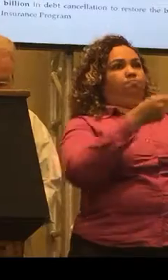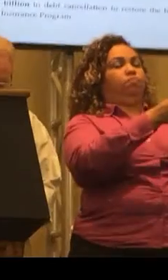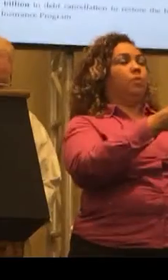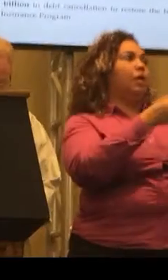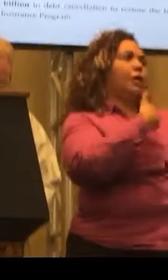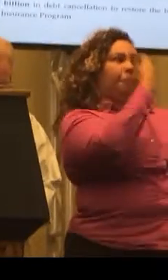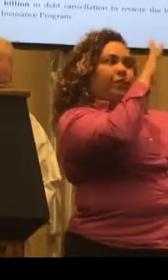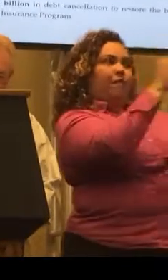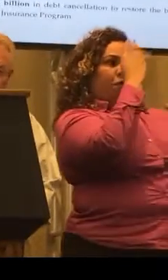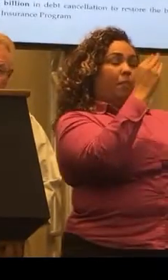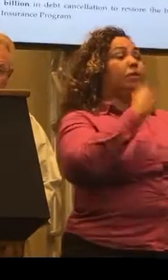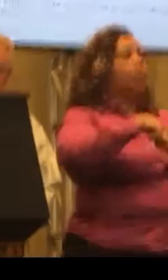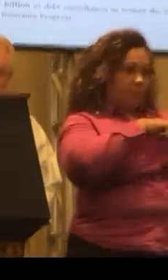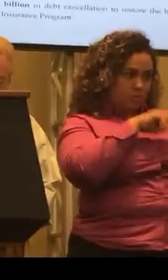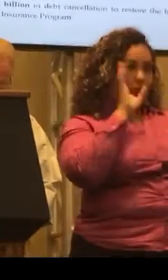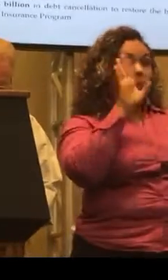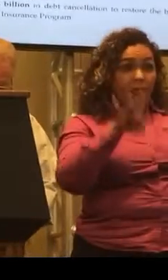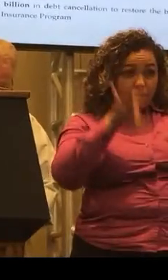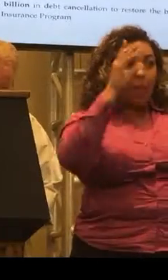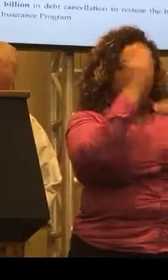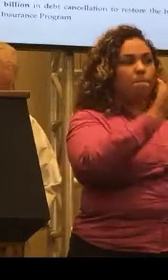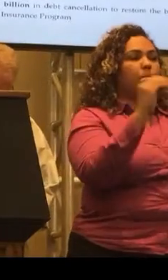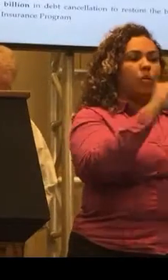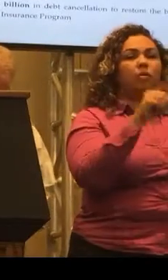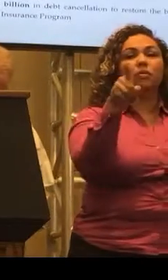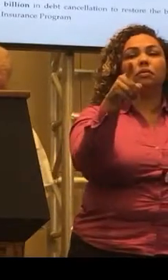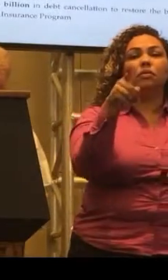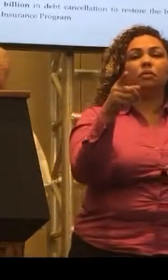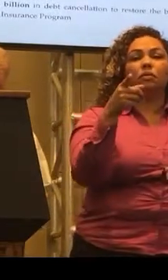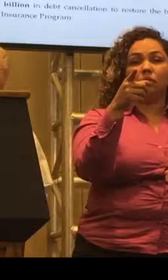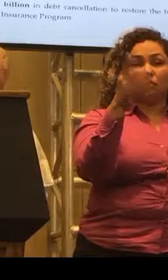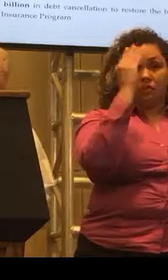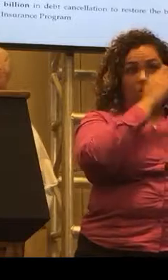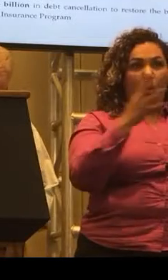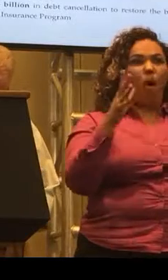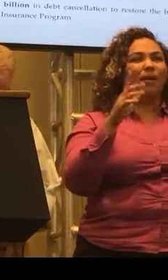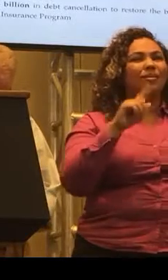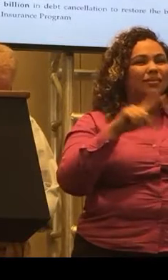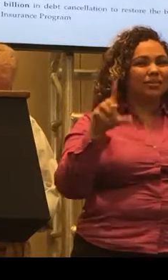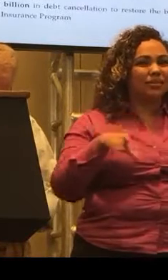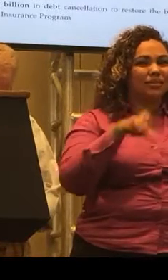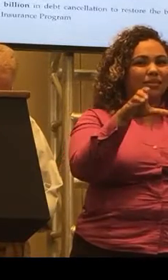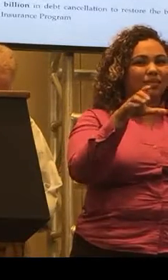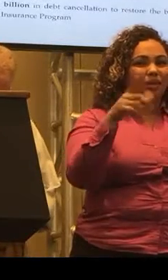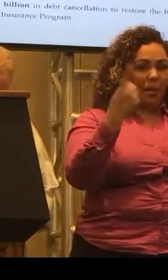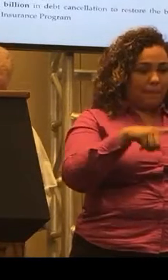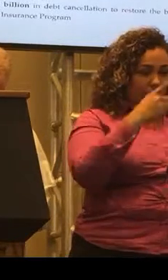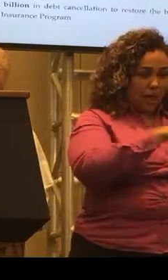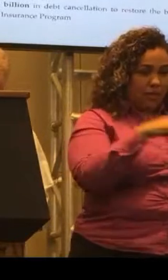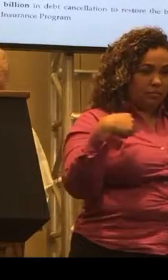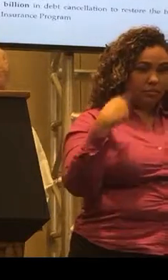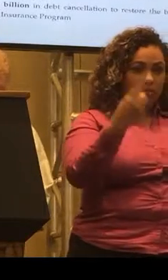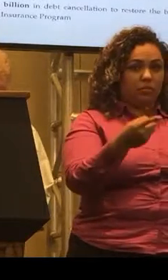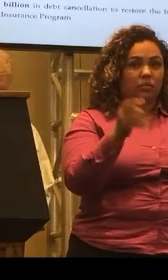I have a couple of questions, one for you. All of these actions that are being taken, you know, that are taking place right now